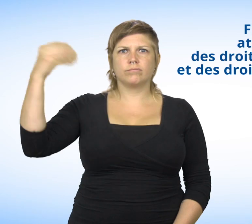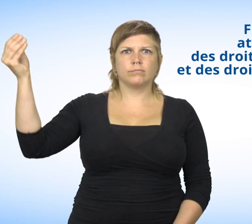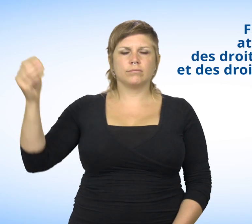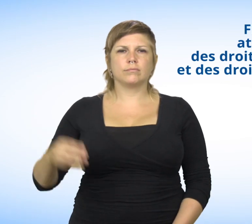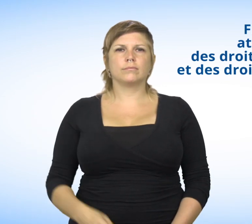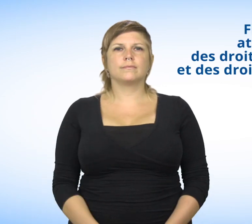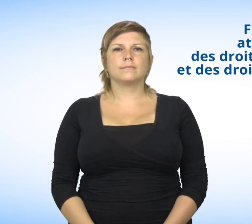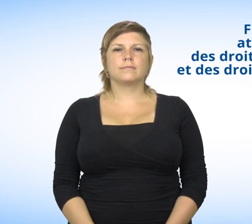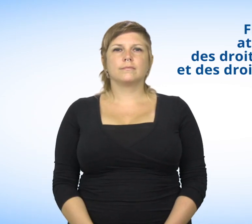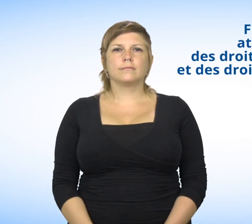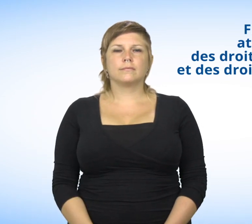Filing a Complaint